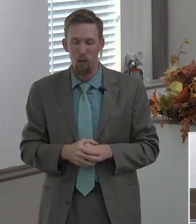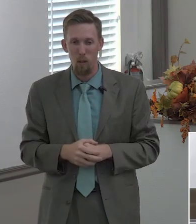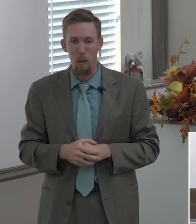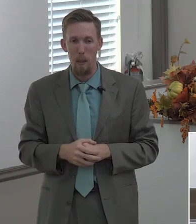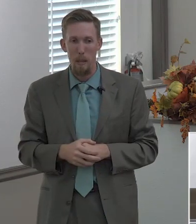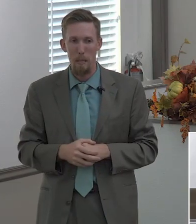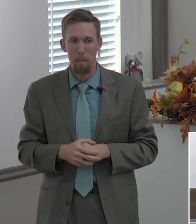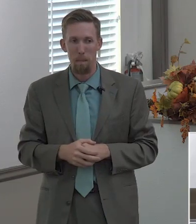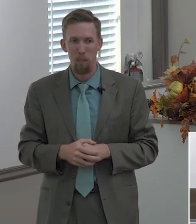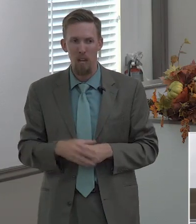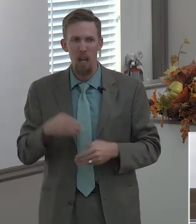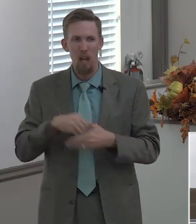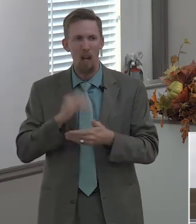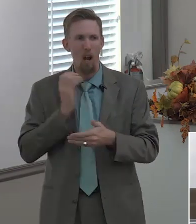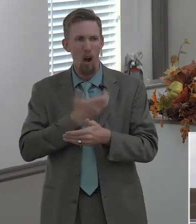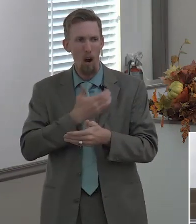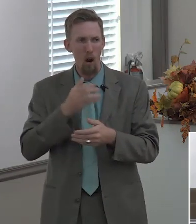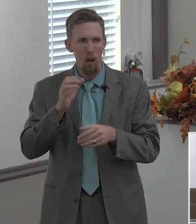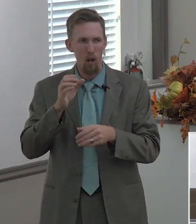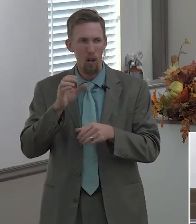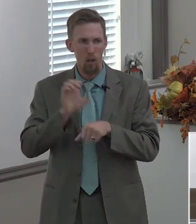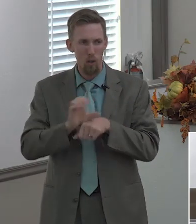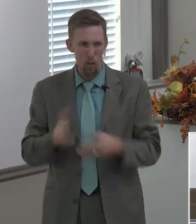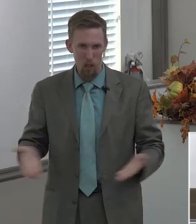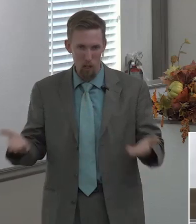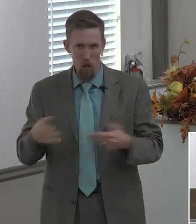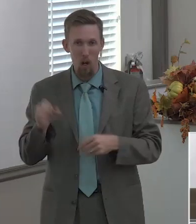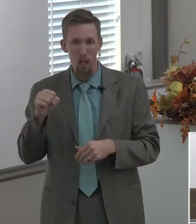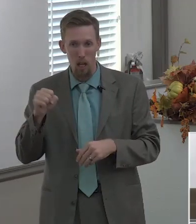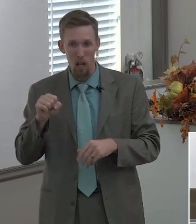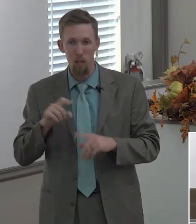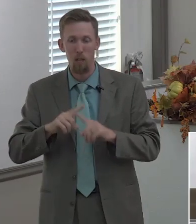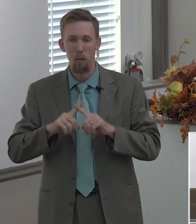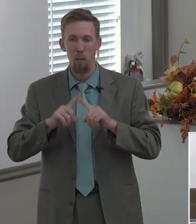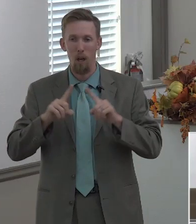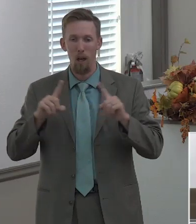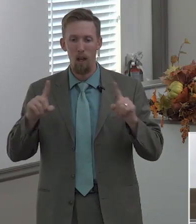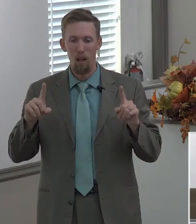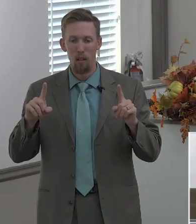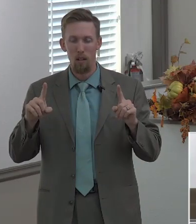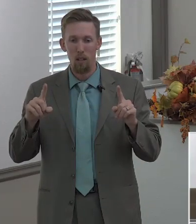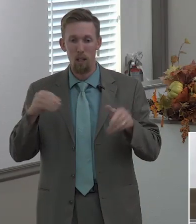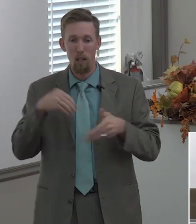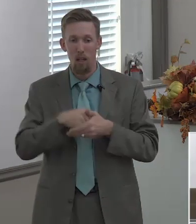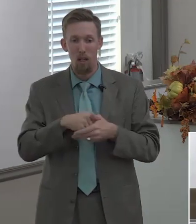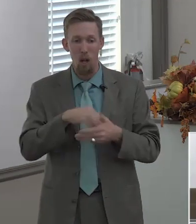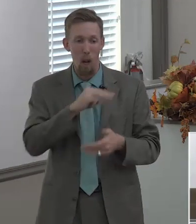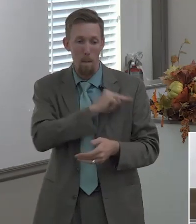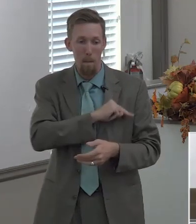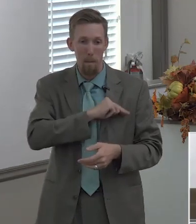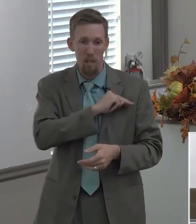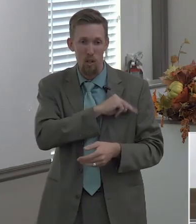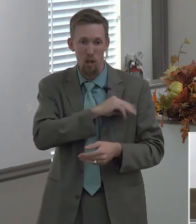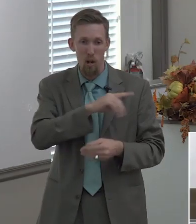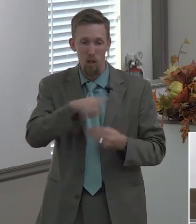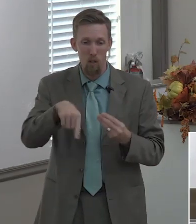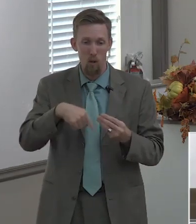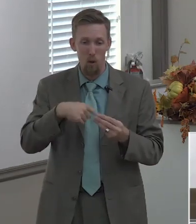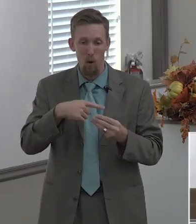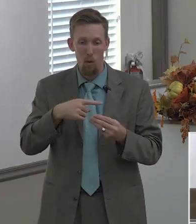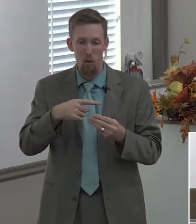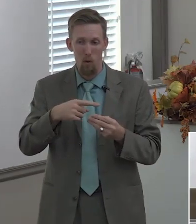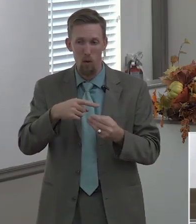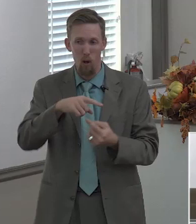not only not only within our own family of faith but also also our missionaries